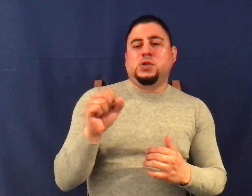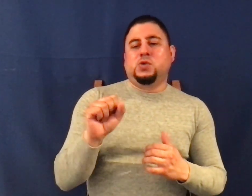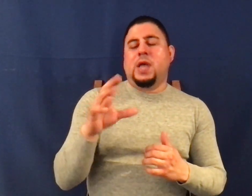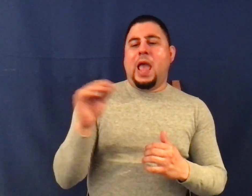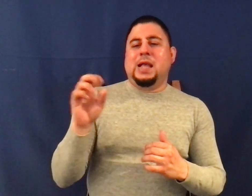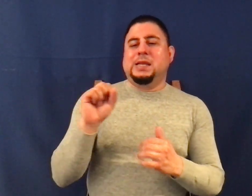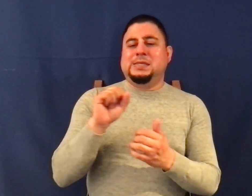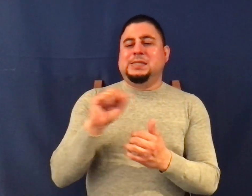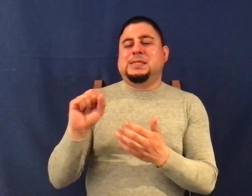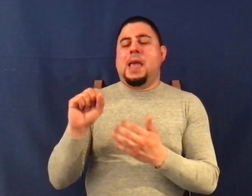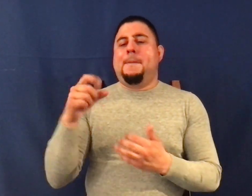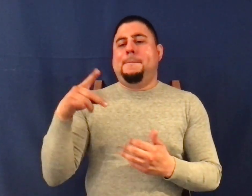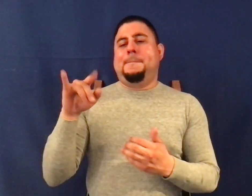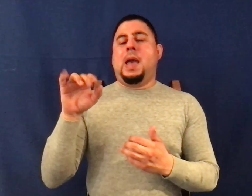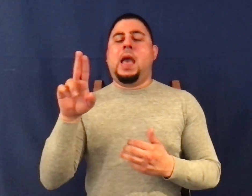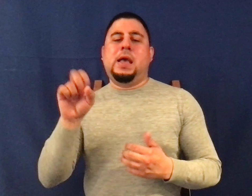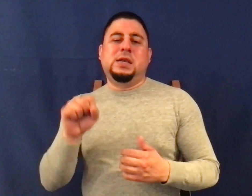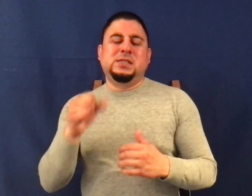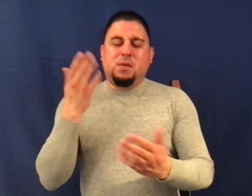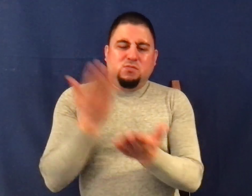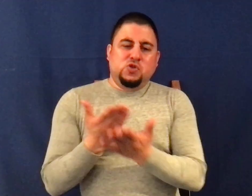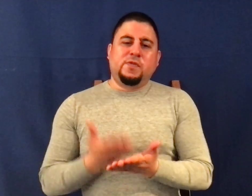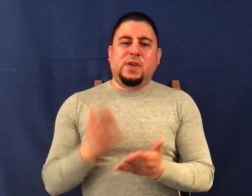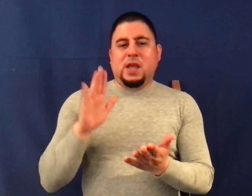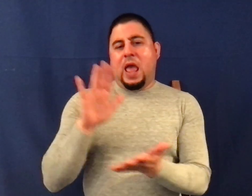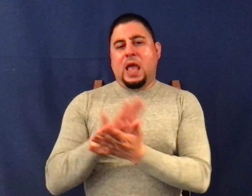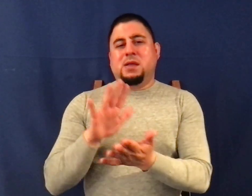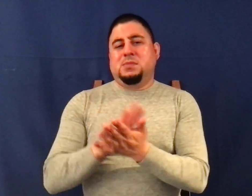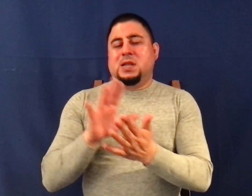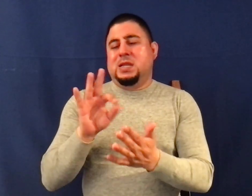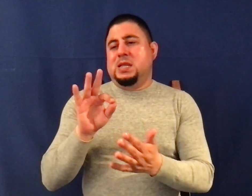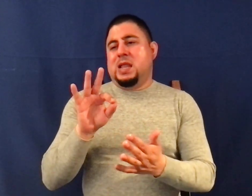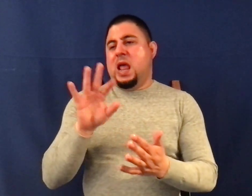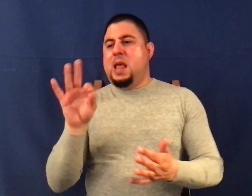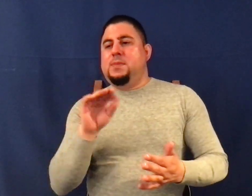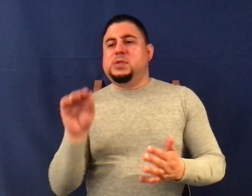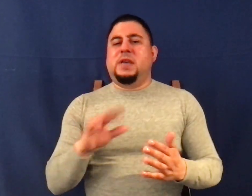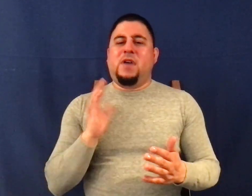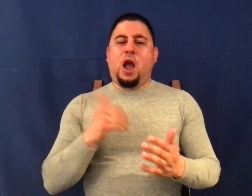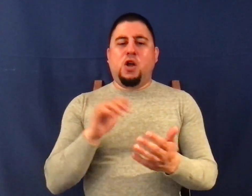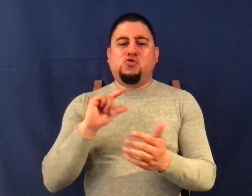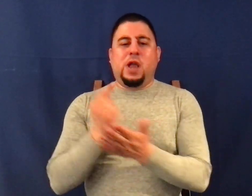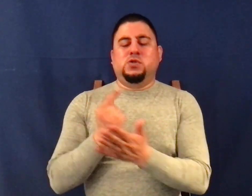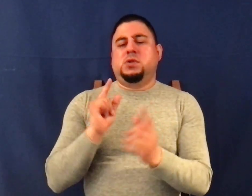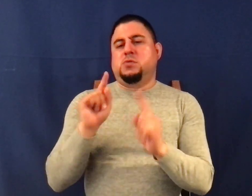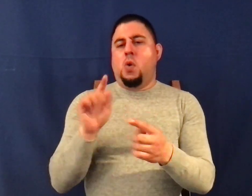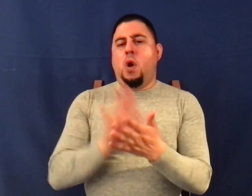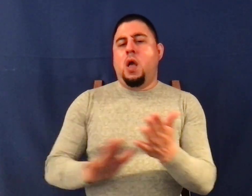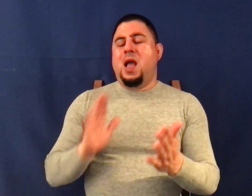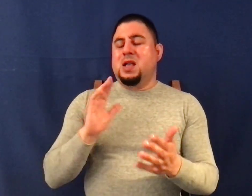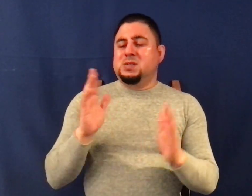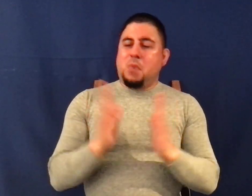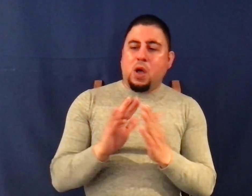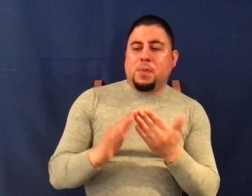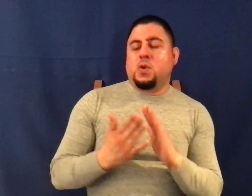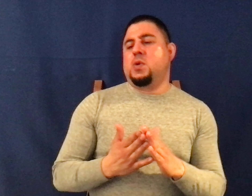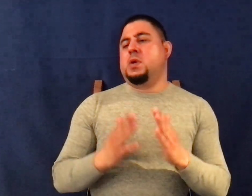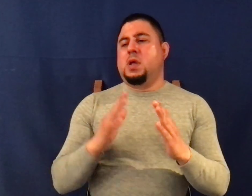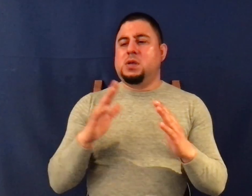Proven Academics. 99% of our high school graduates attend college. Our schools are communities. Small class sizes and activities that bond